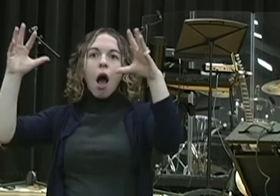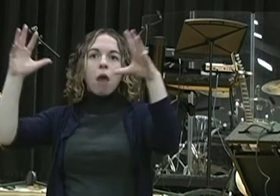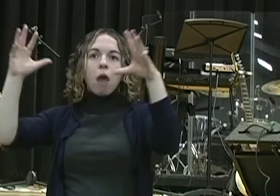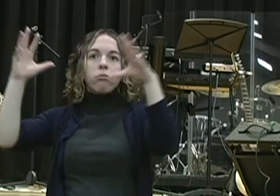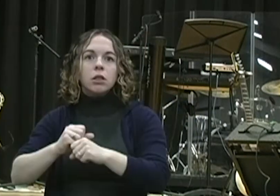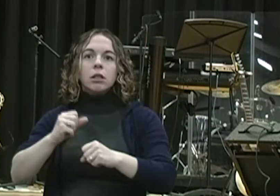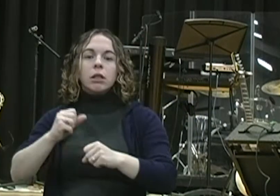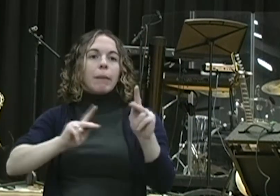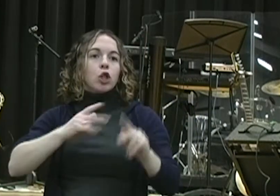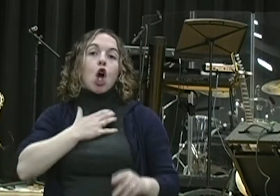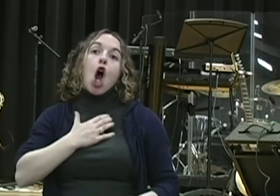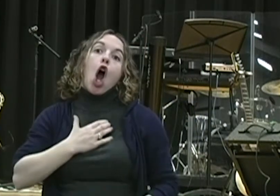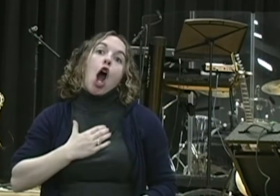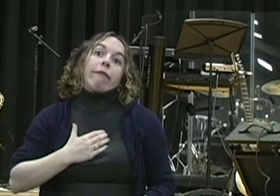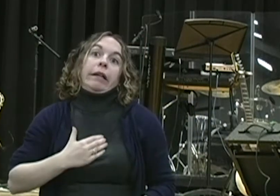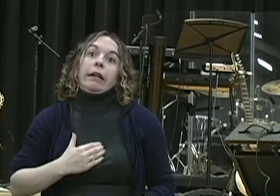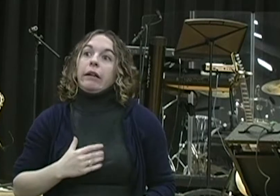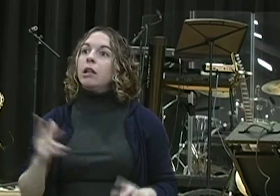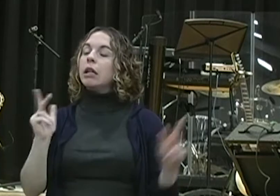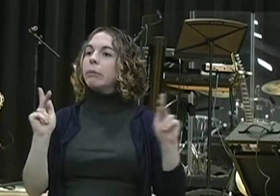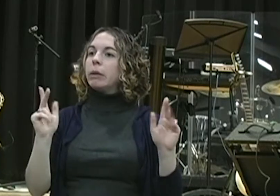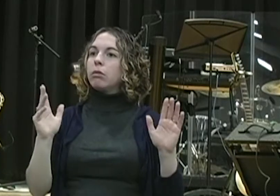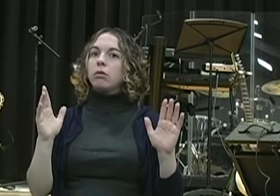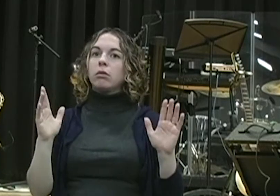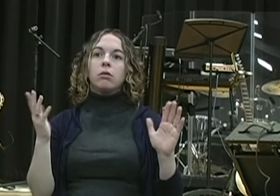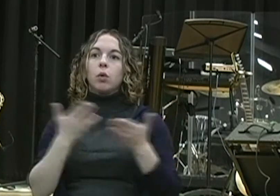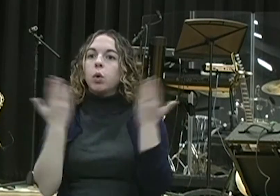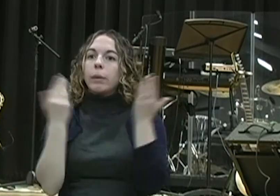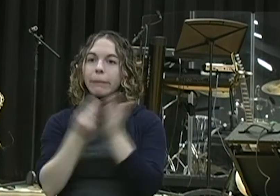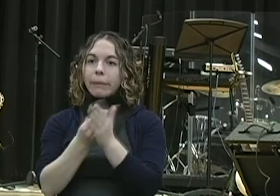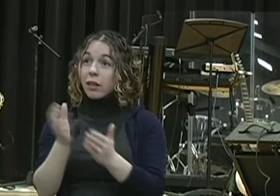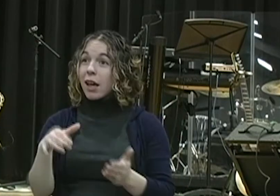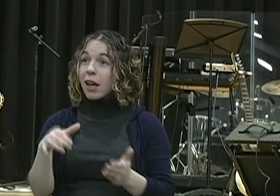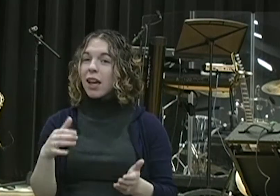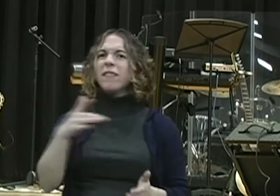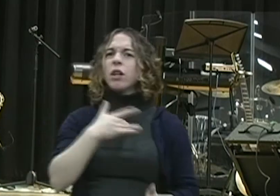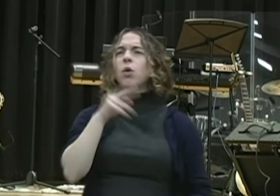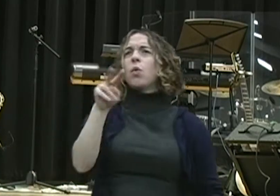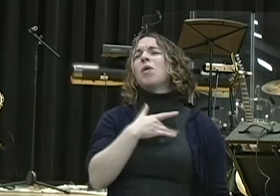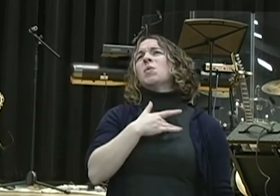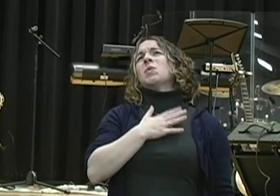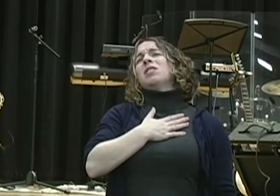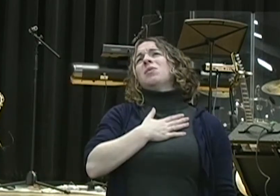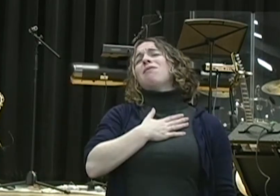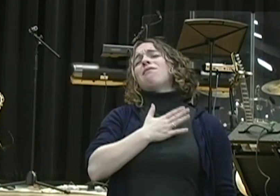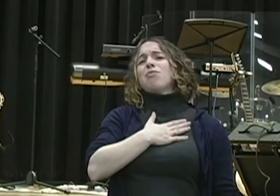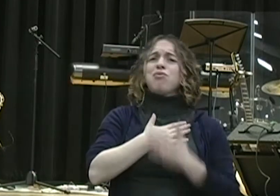people picketing in our streets and stopping traffic around here? Okay? You know, and it's very easy to say, Well, it's not in my neighborhood.